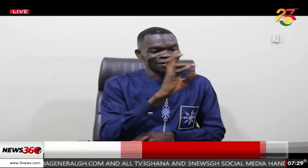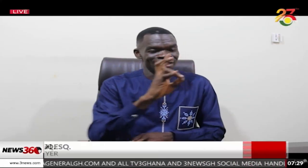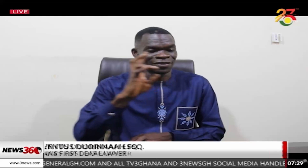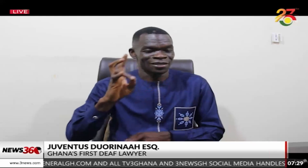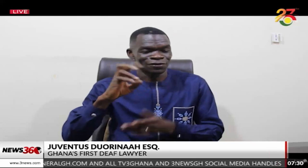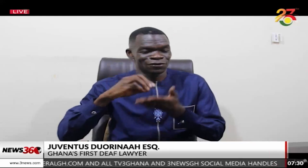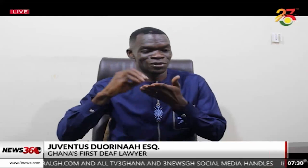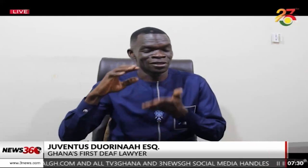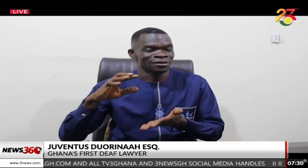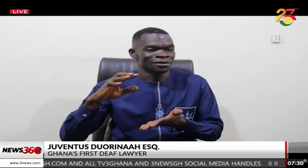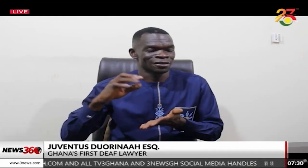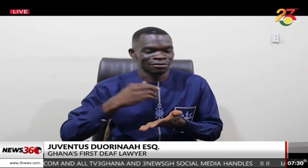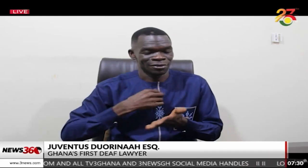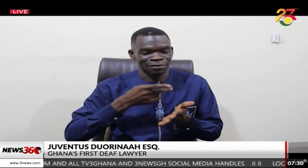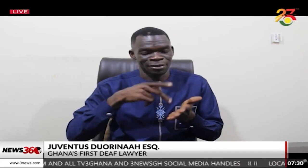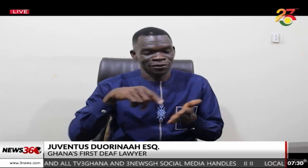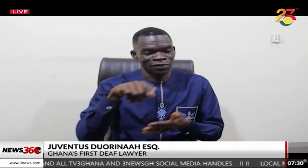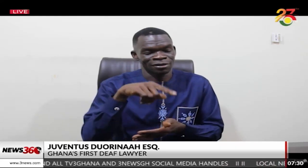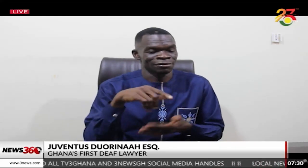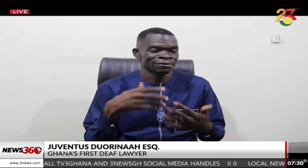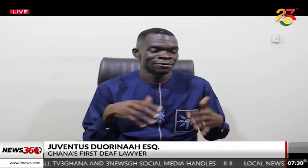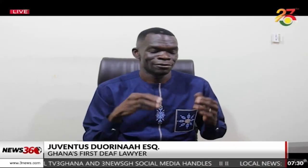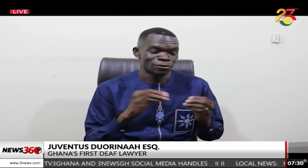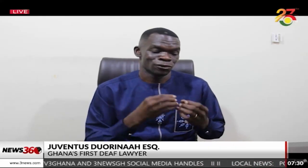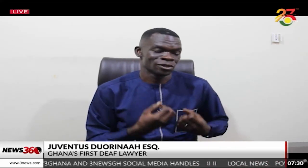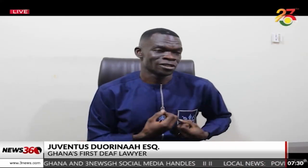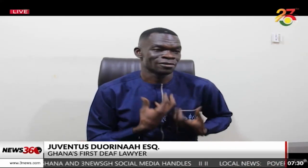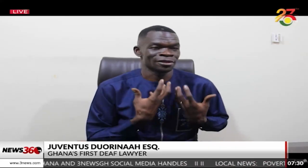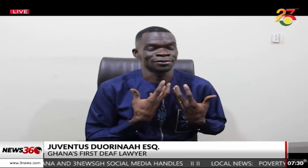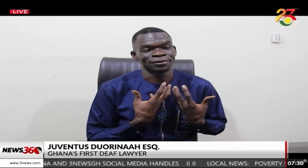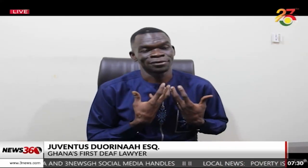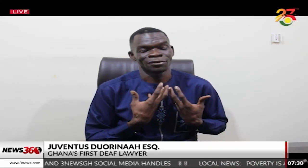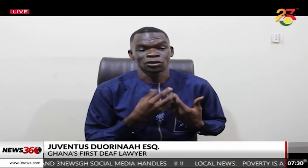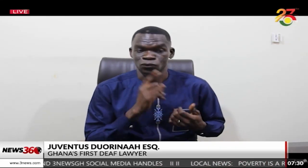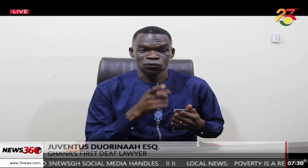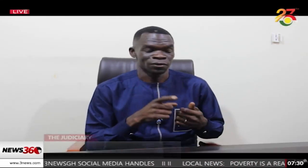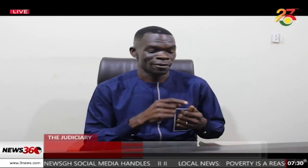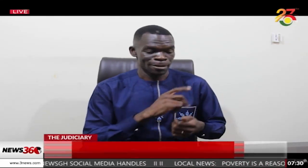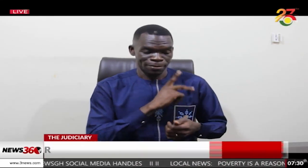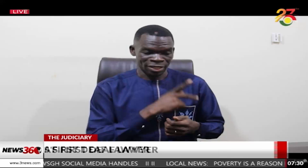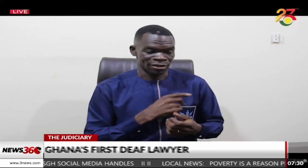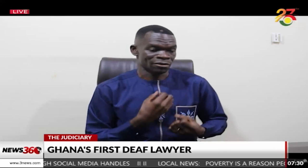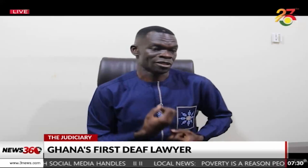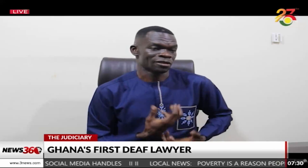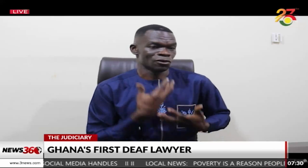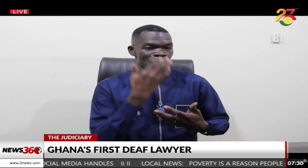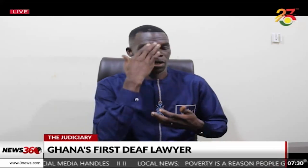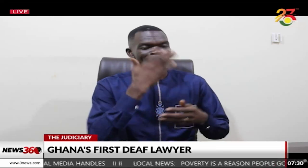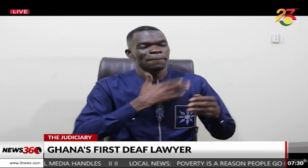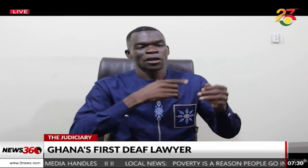a dream, you know, out of the 757 students. I'm really, really inspired. Personally, I'm